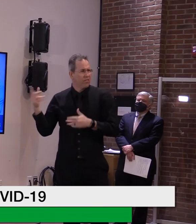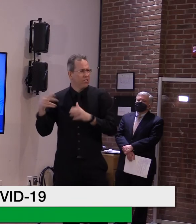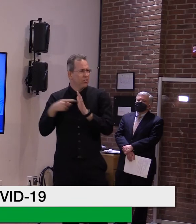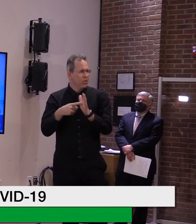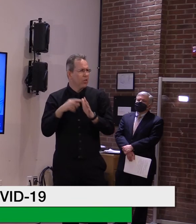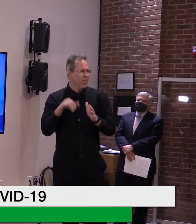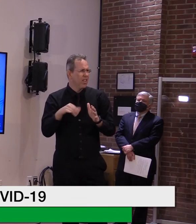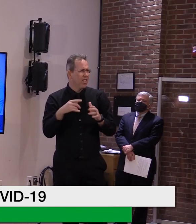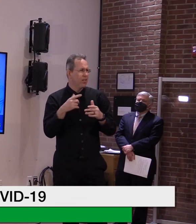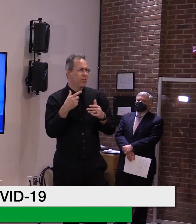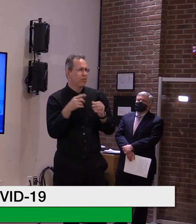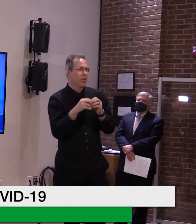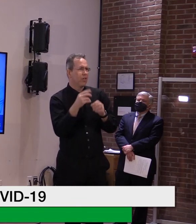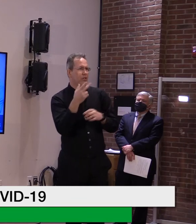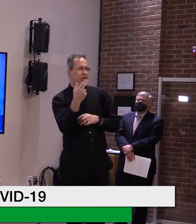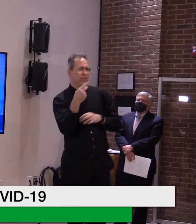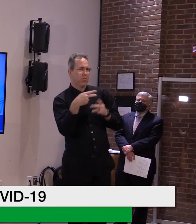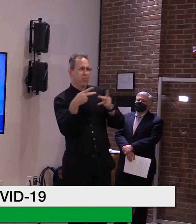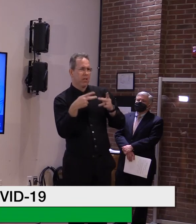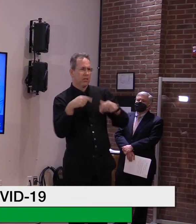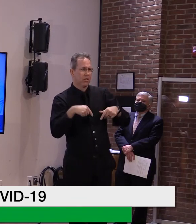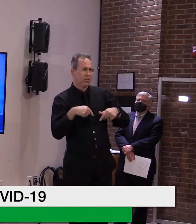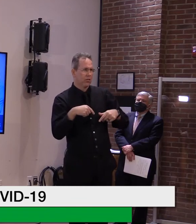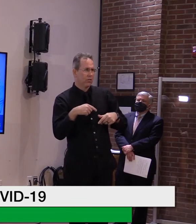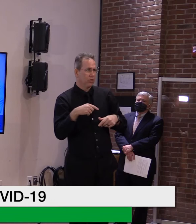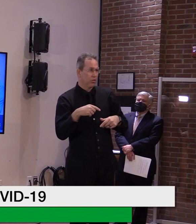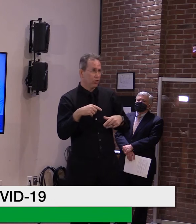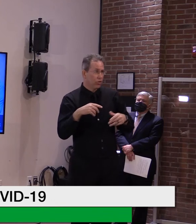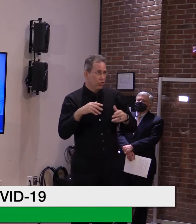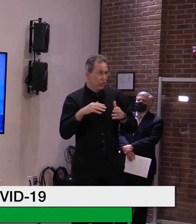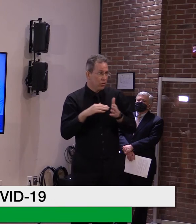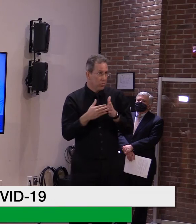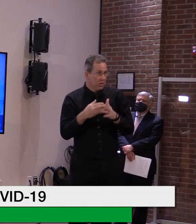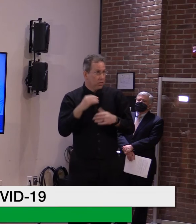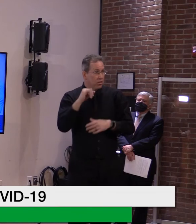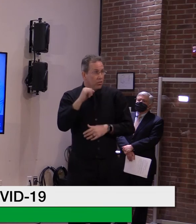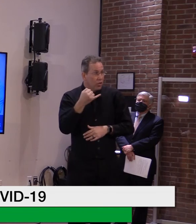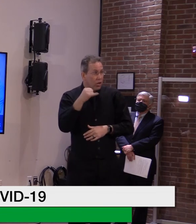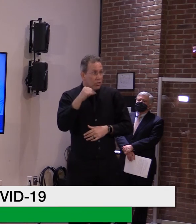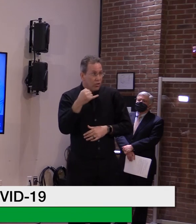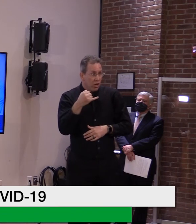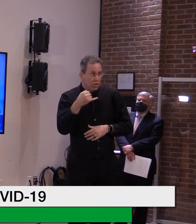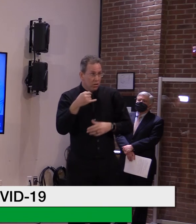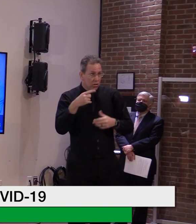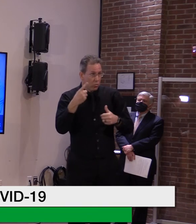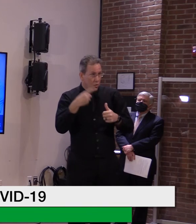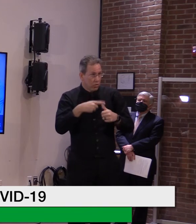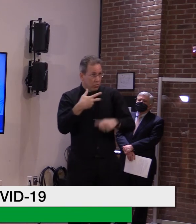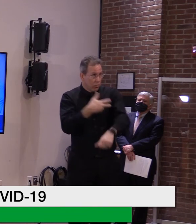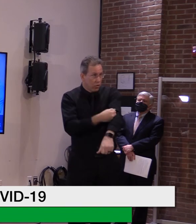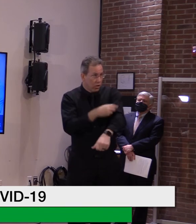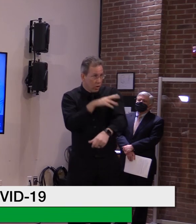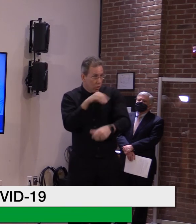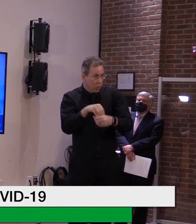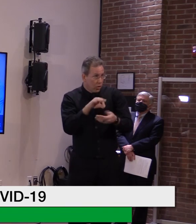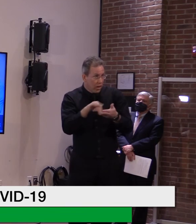we put that in the slide deck as well. But in terms of a single dose, we don't track that, but we'll see if the CDC provides that information.